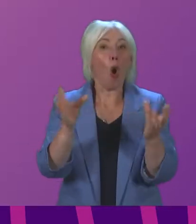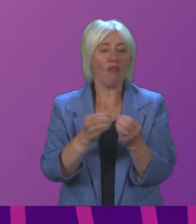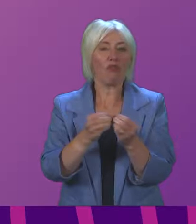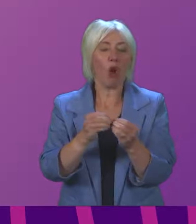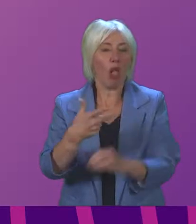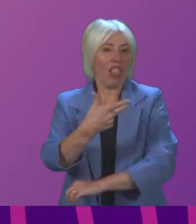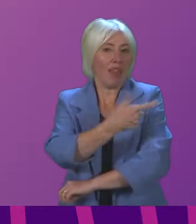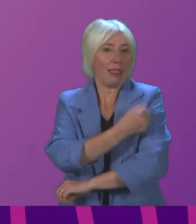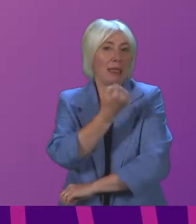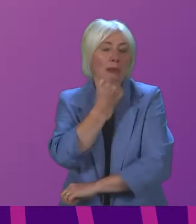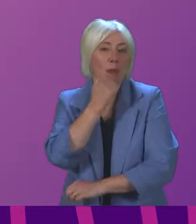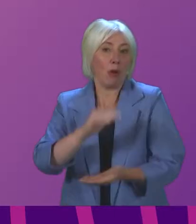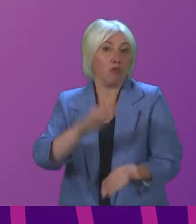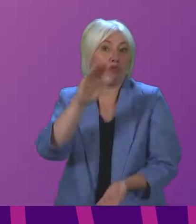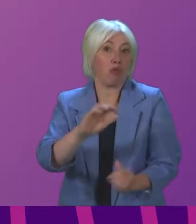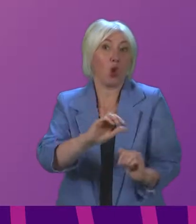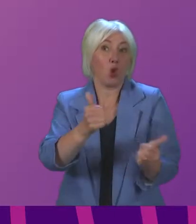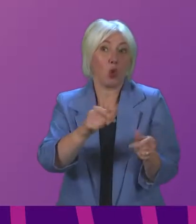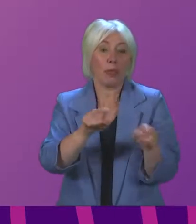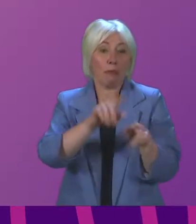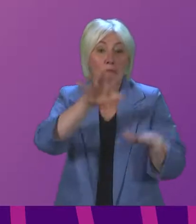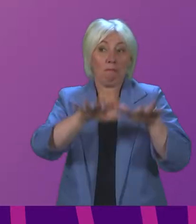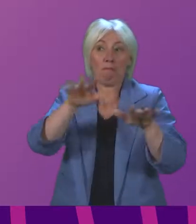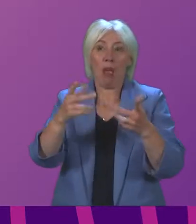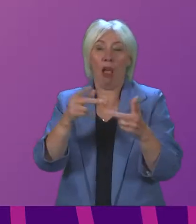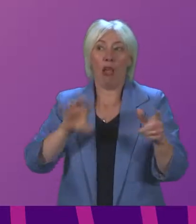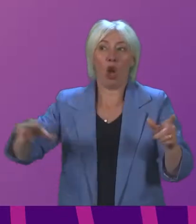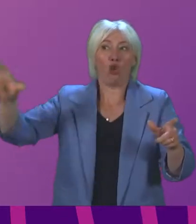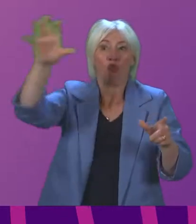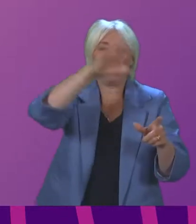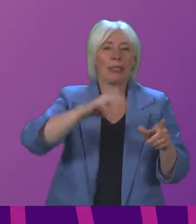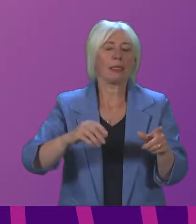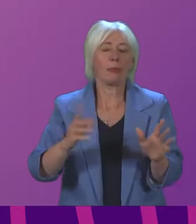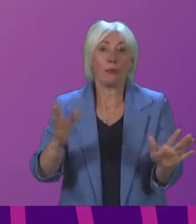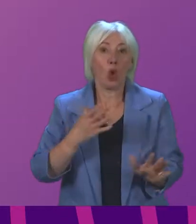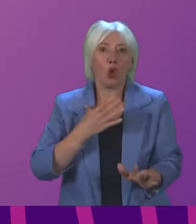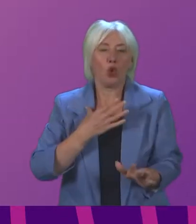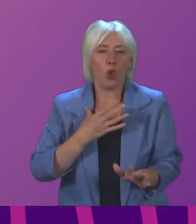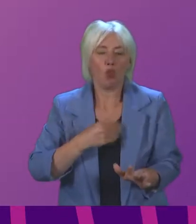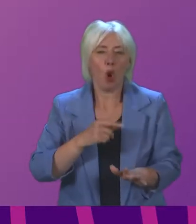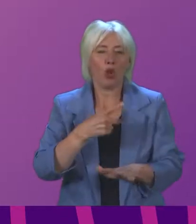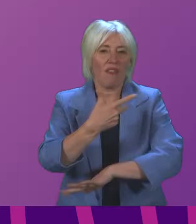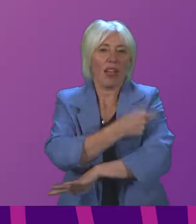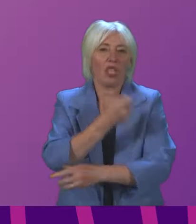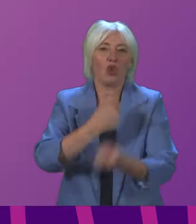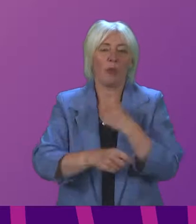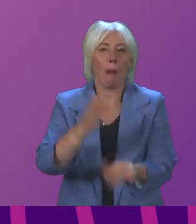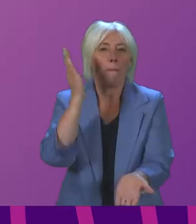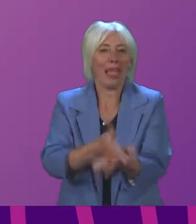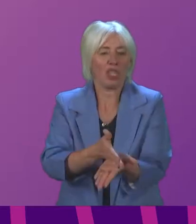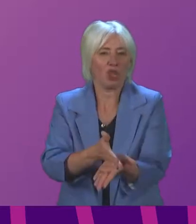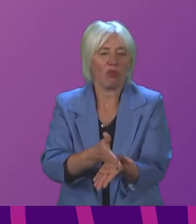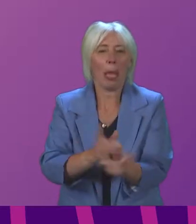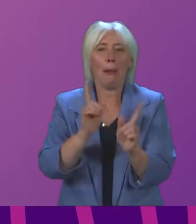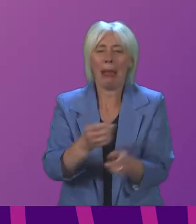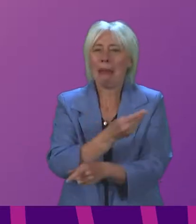are very good and stand comparison with most other countries, and I certainly do not want to see vaccination made mandatory. But we do see